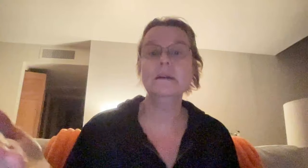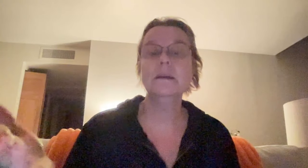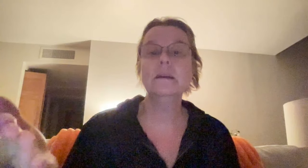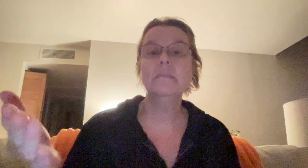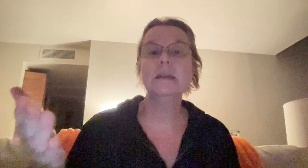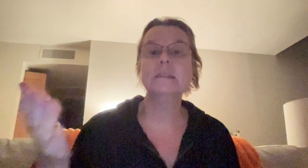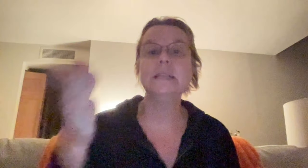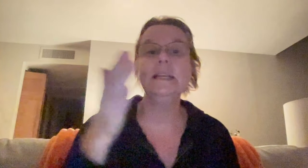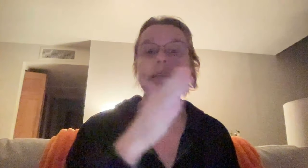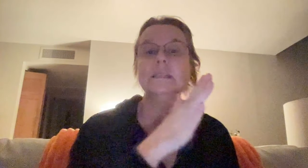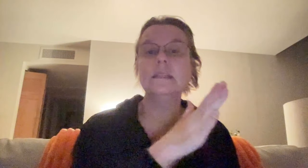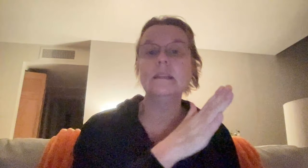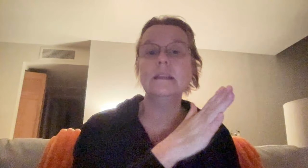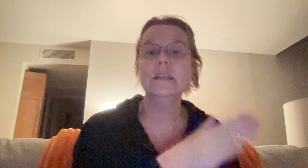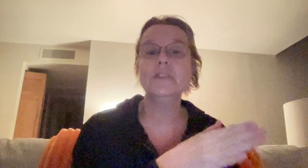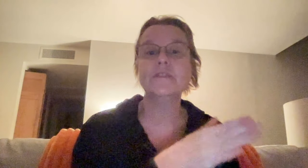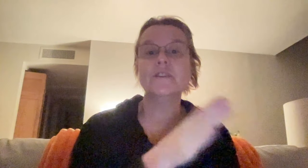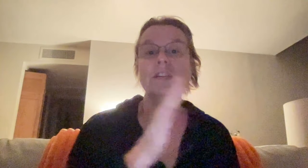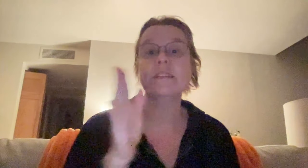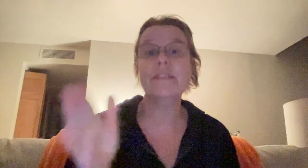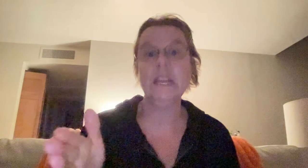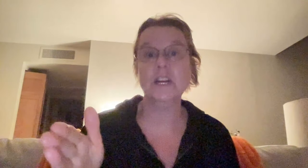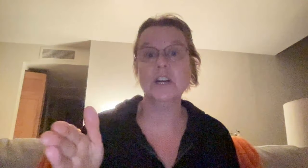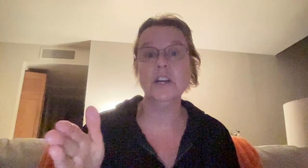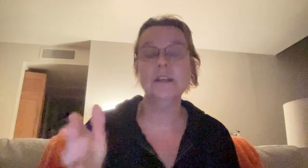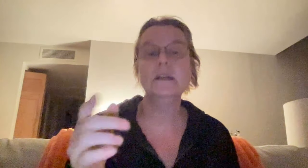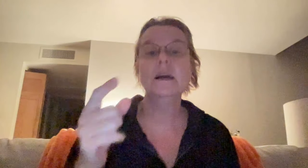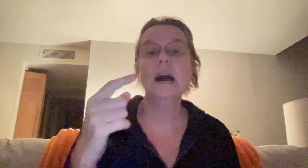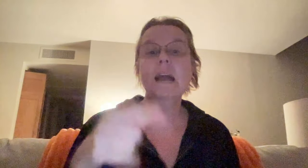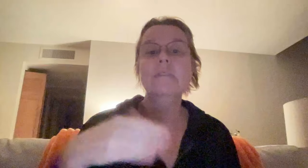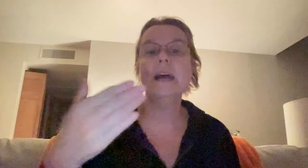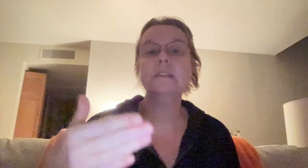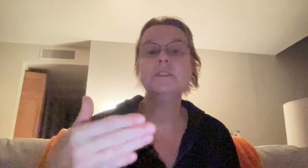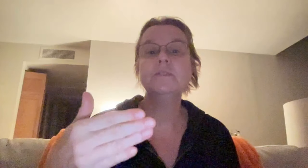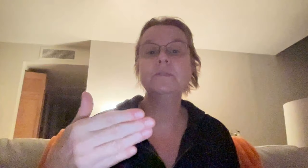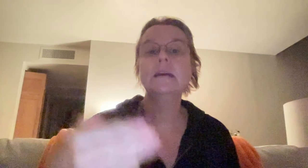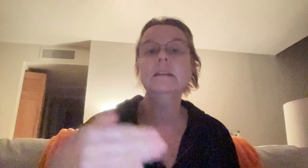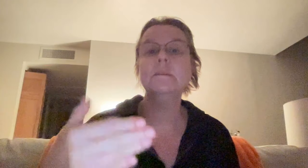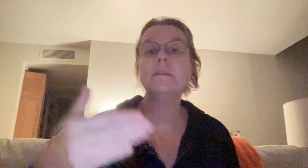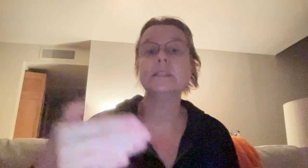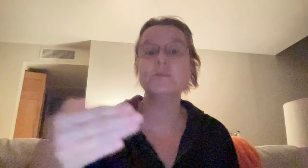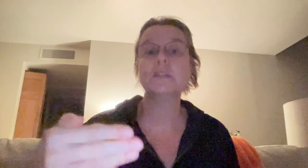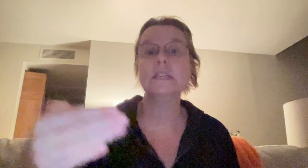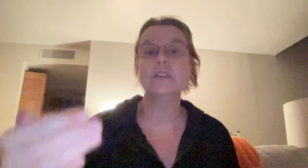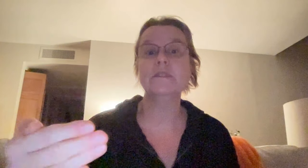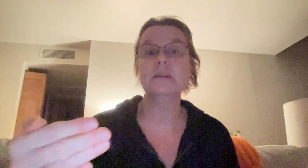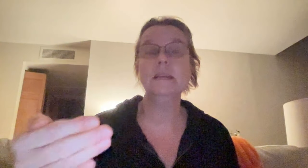because he is an introverted thinker, I have had to tell him this is really good for me.